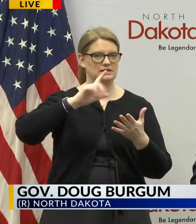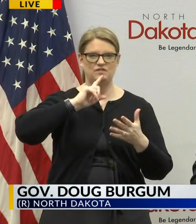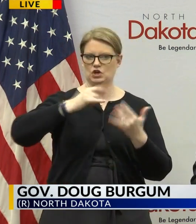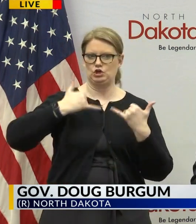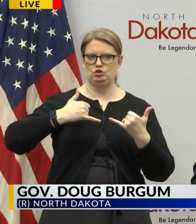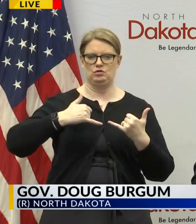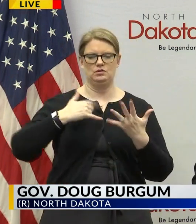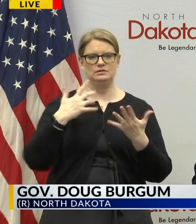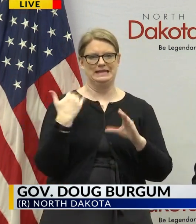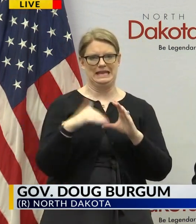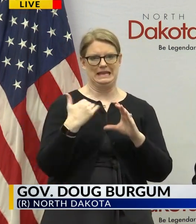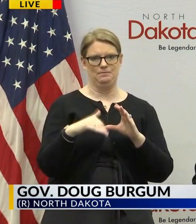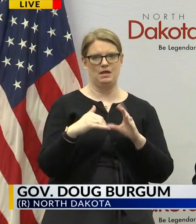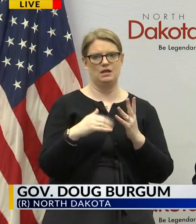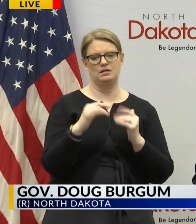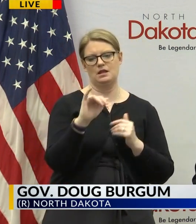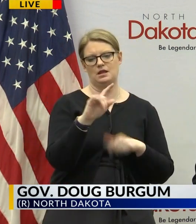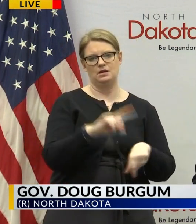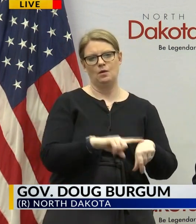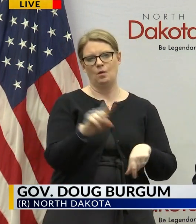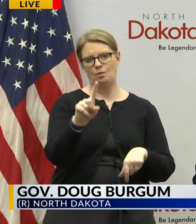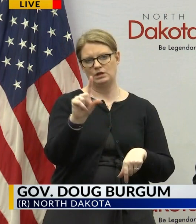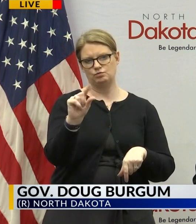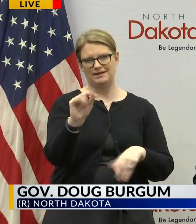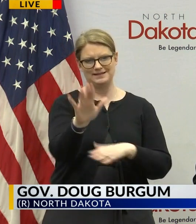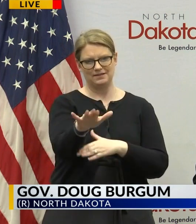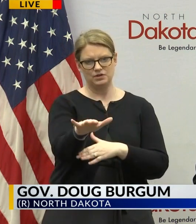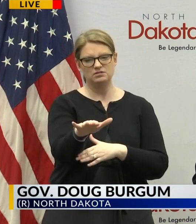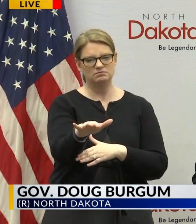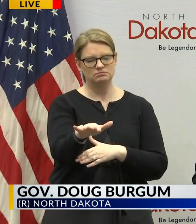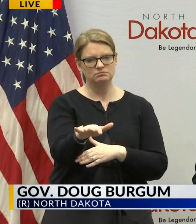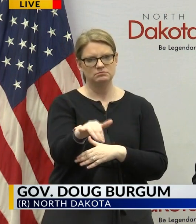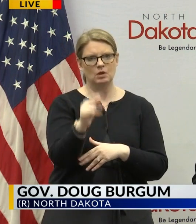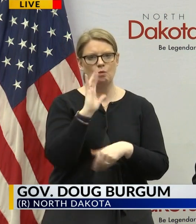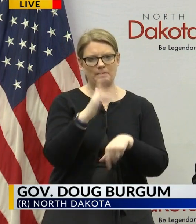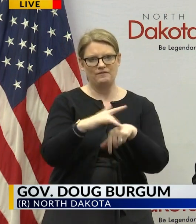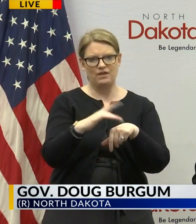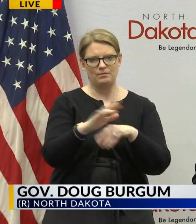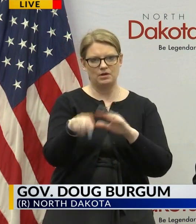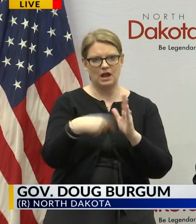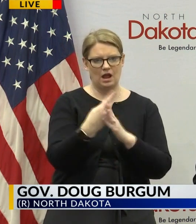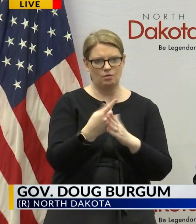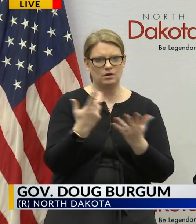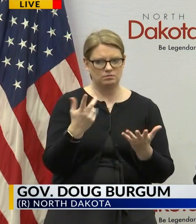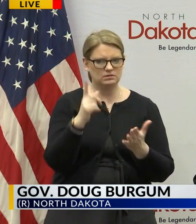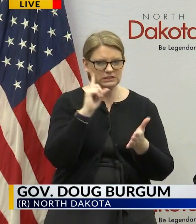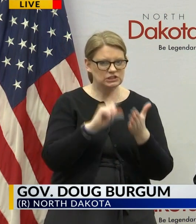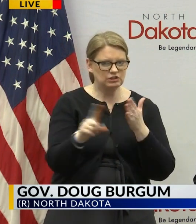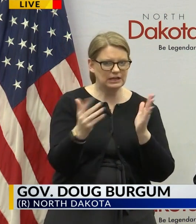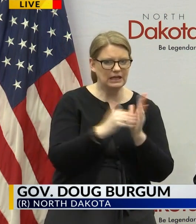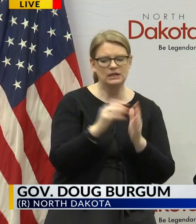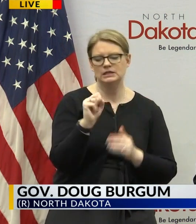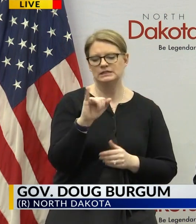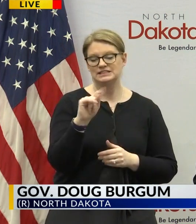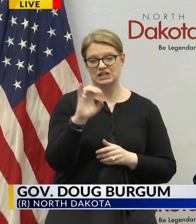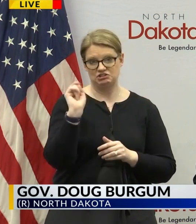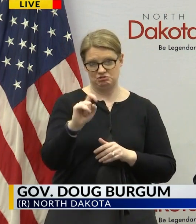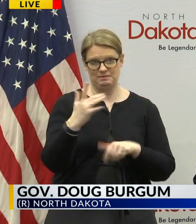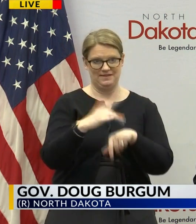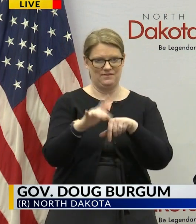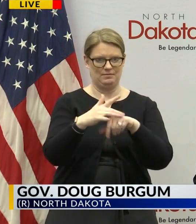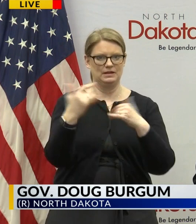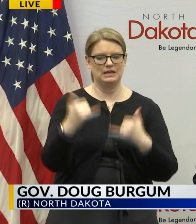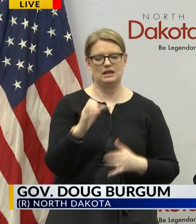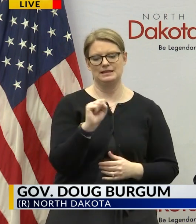got an email state of North Dakota at 1 20 this afternoon saying it would be live in an hour we'll follow up with that but it should be the site should be live now that's the